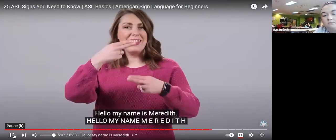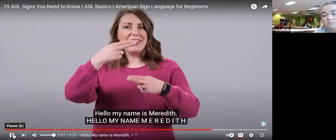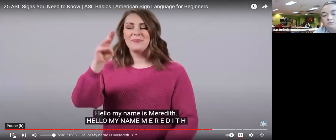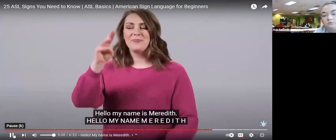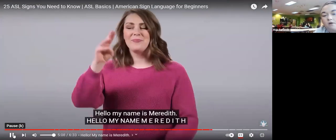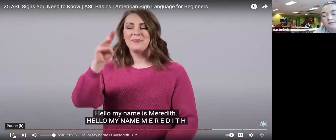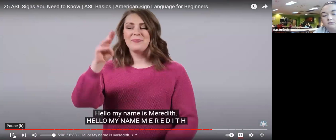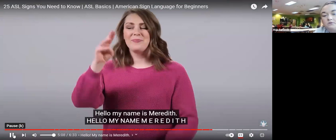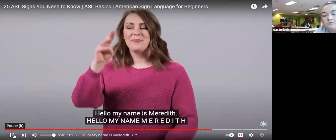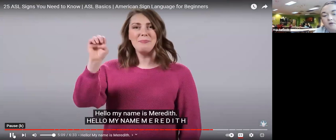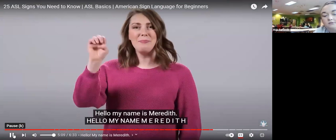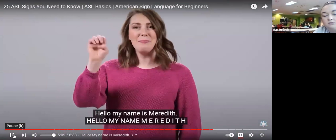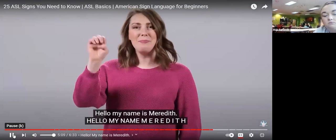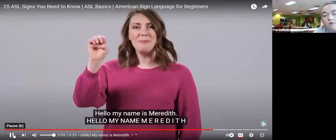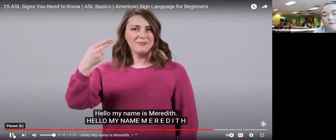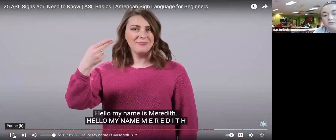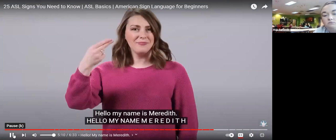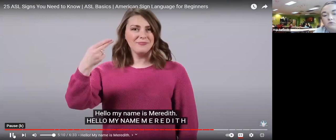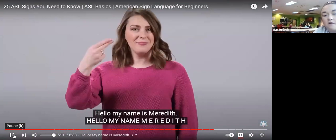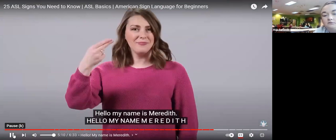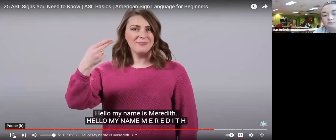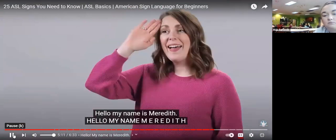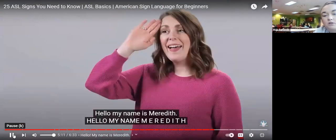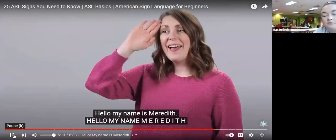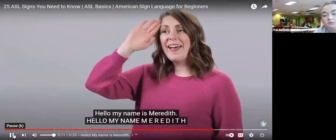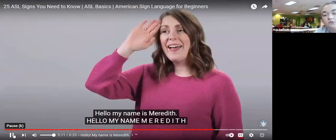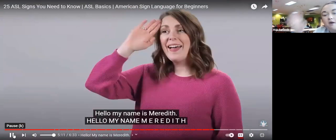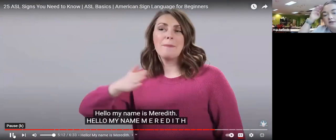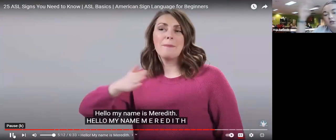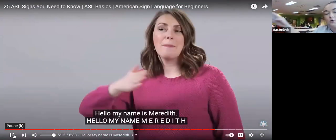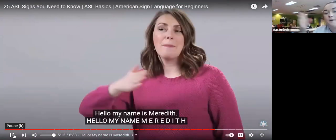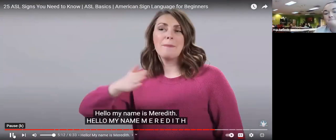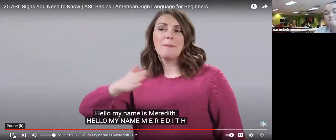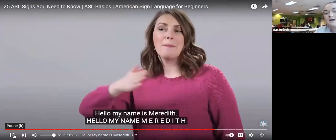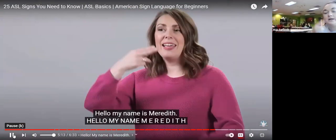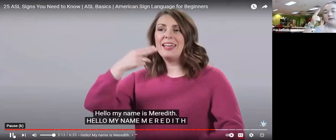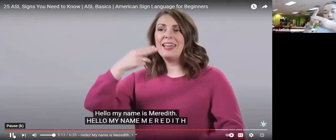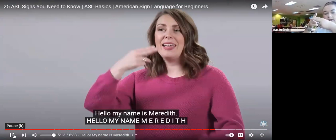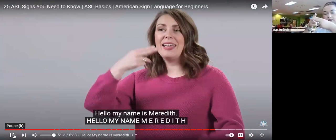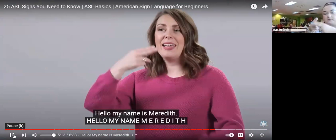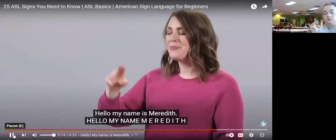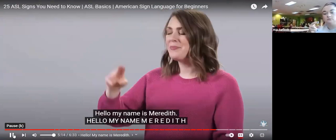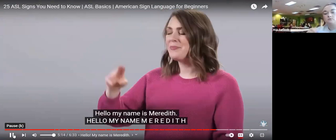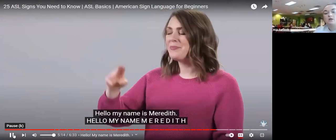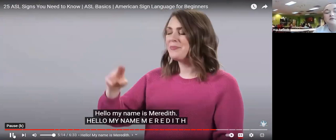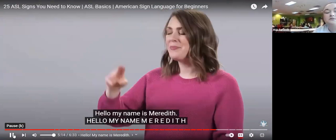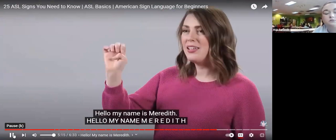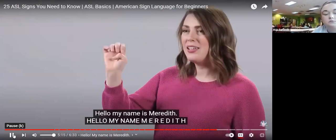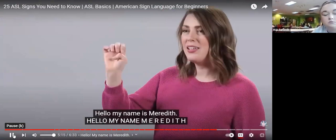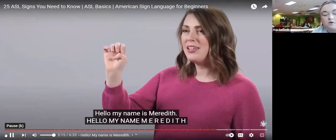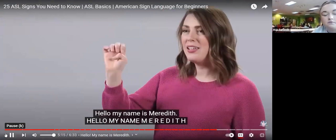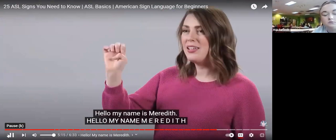is meredith hello my name m